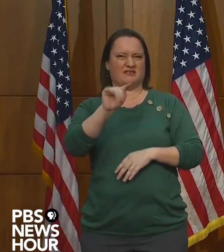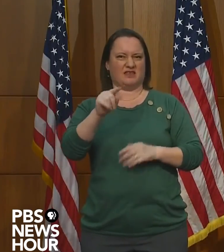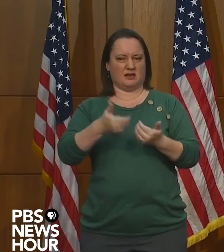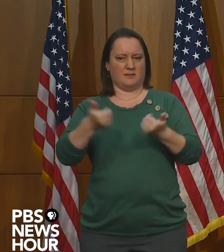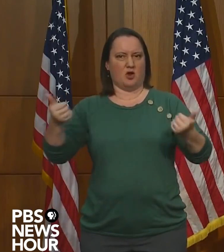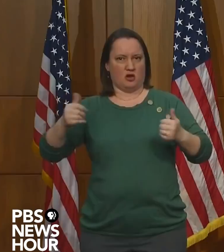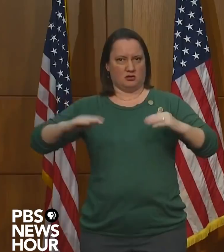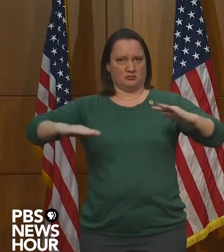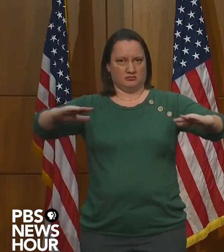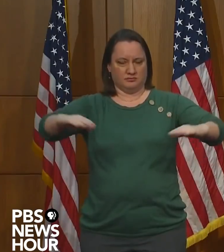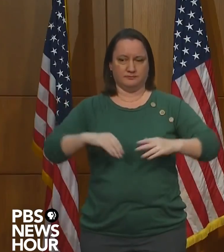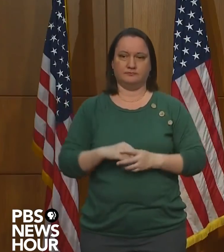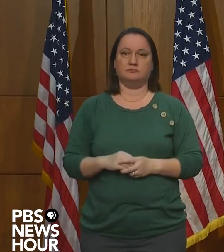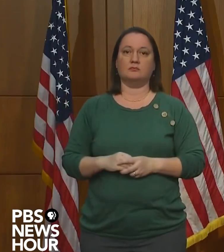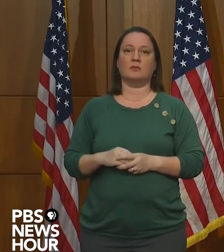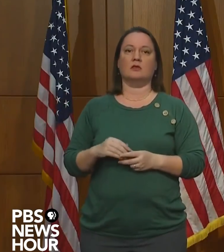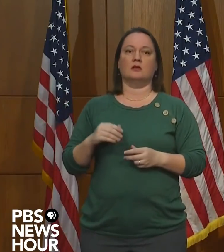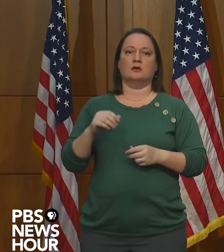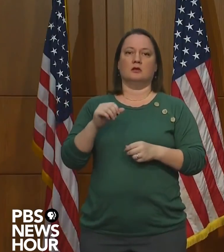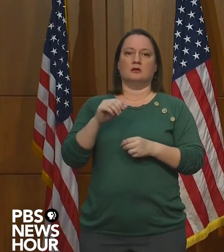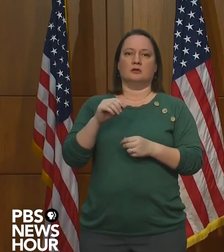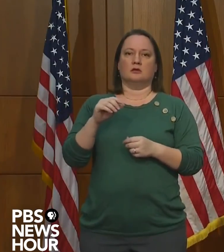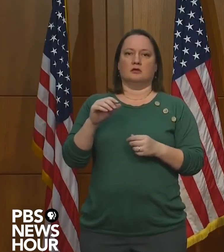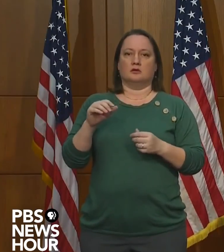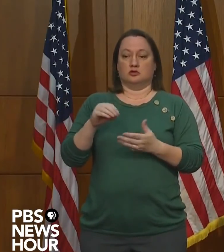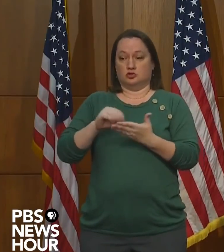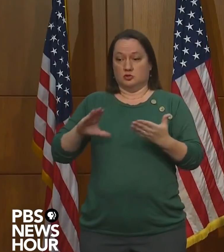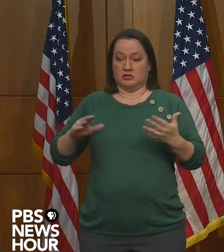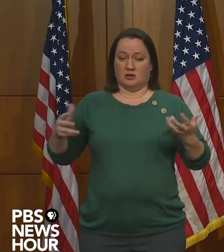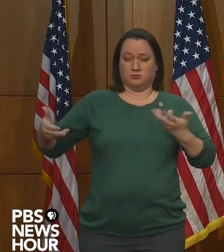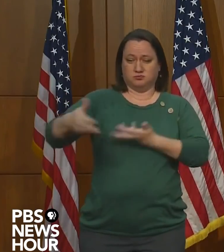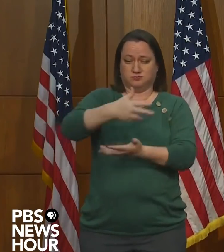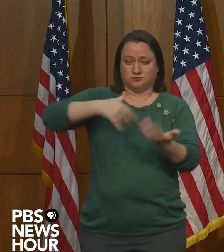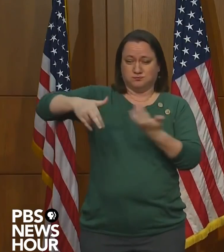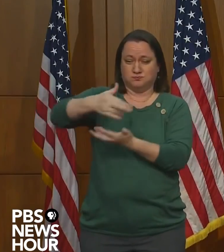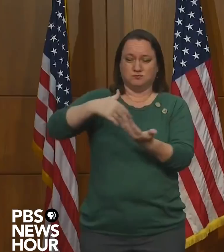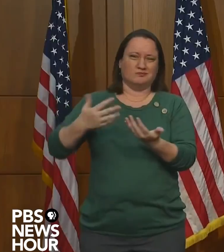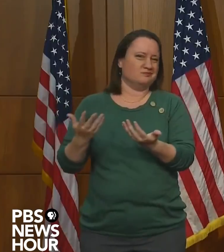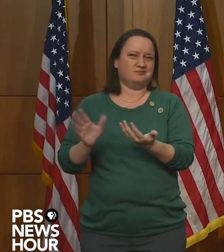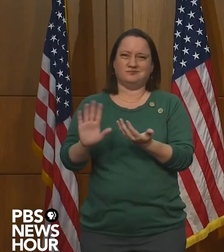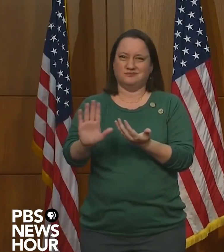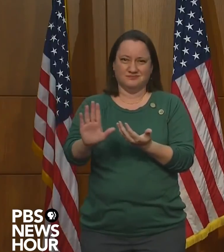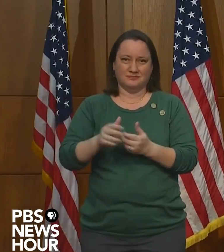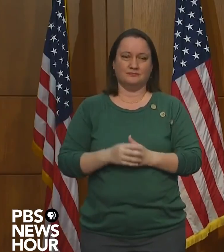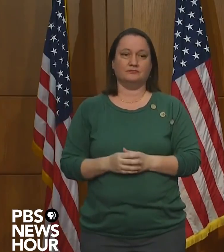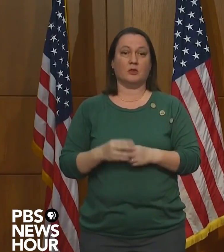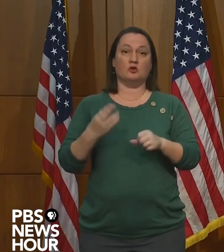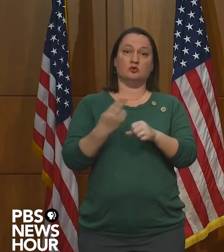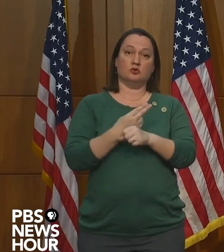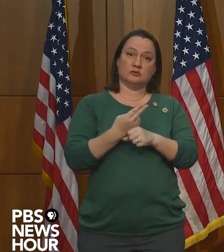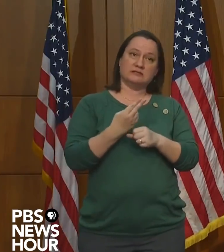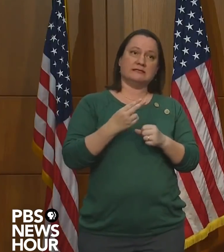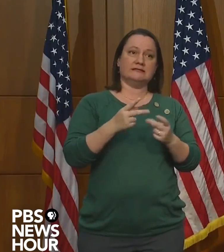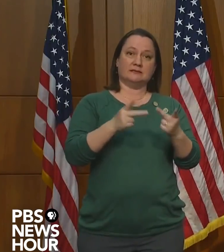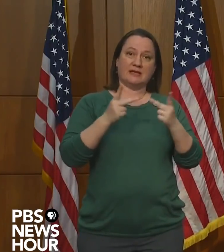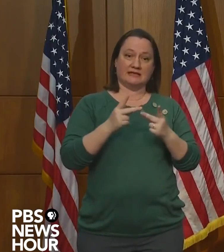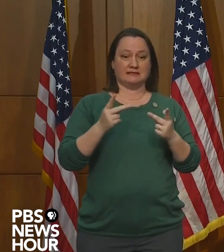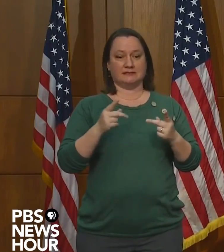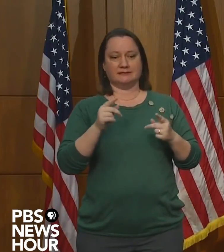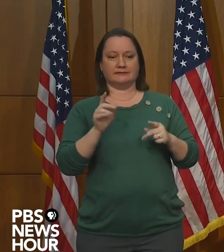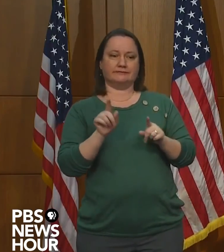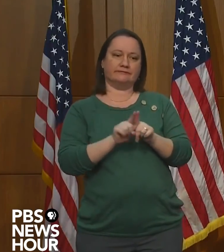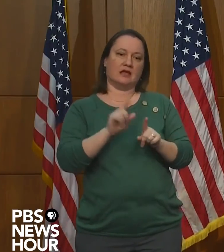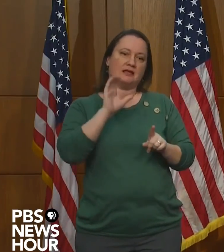mixing groups of students. Schools will have to stagger the use of communal spaces, such as cafeterias,